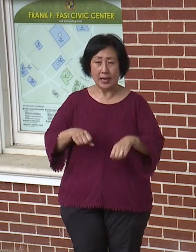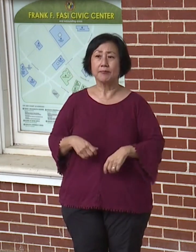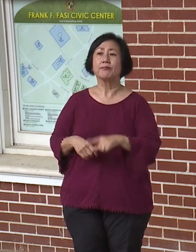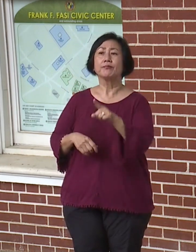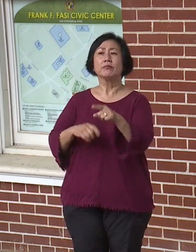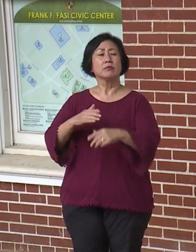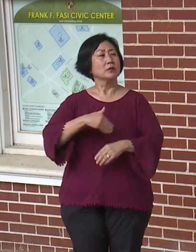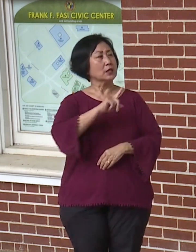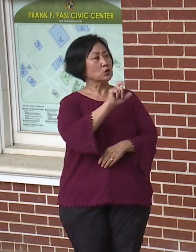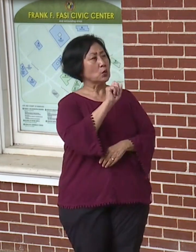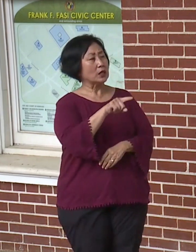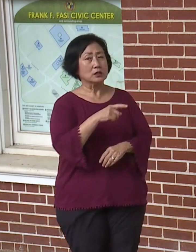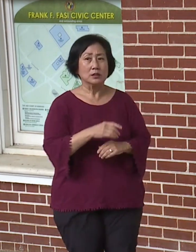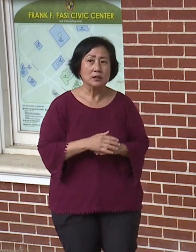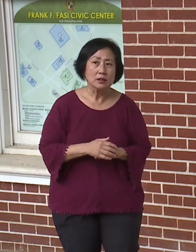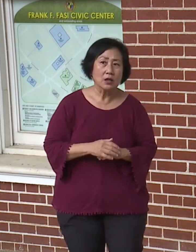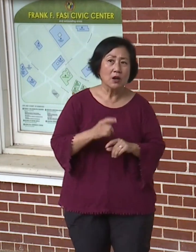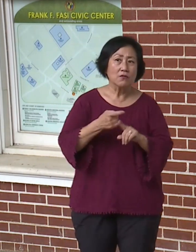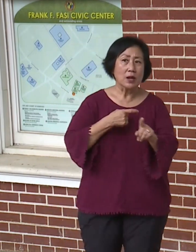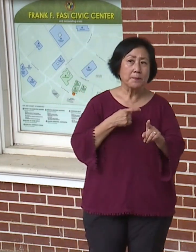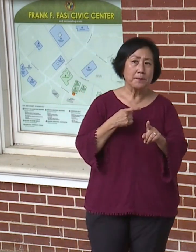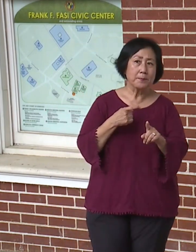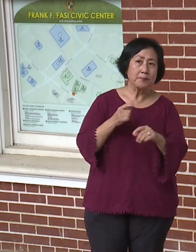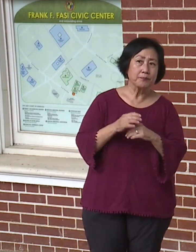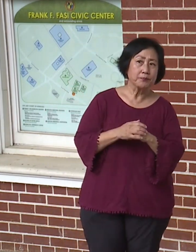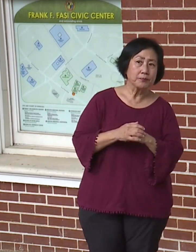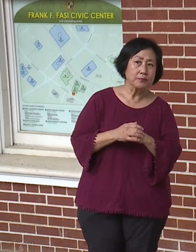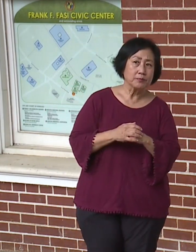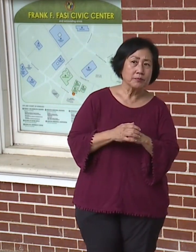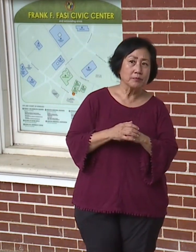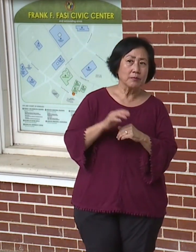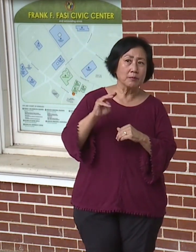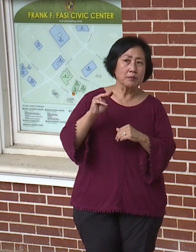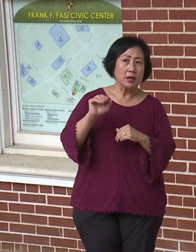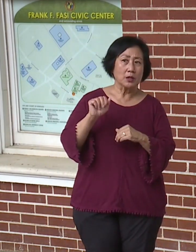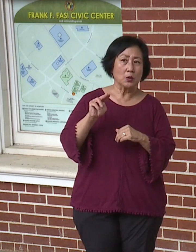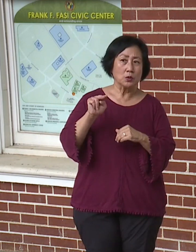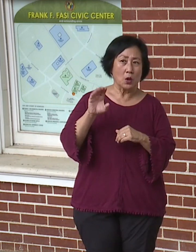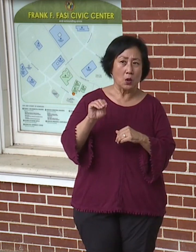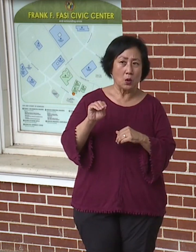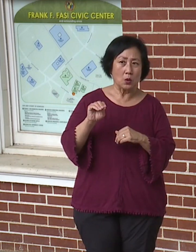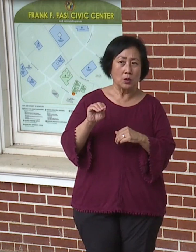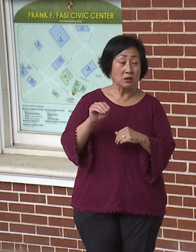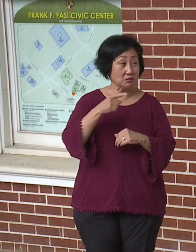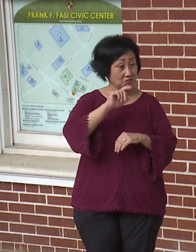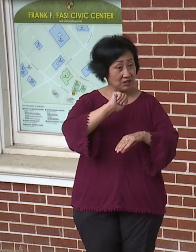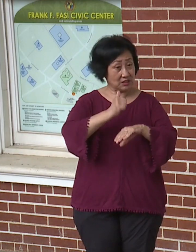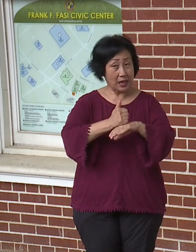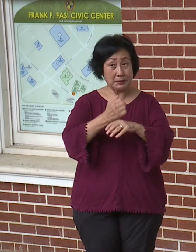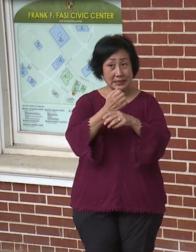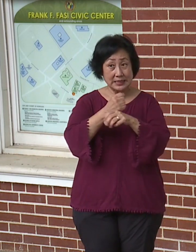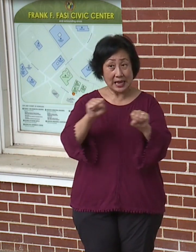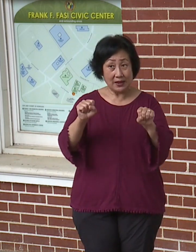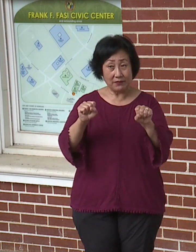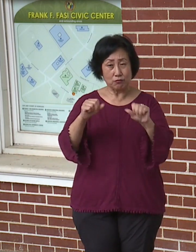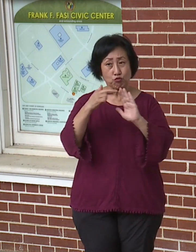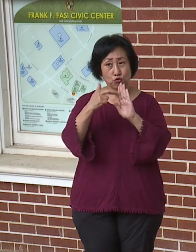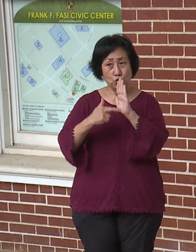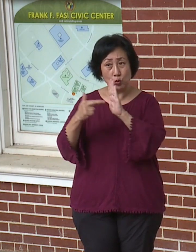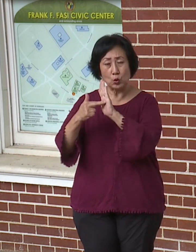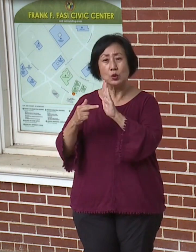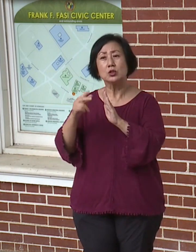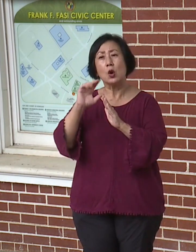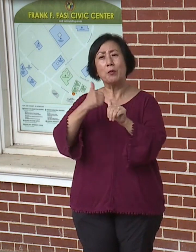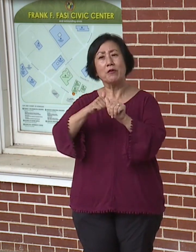question, Director, is from Manolo Morales. What safety measures are in place to prevent ID theft with this